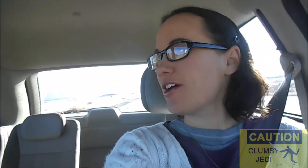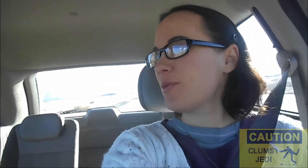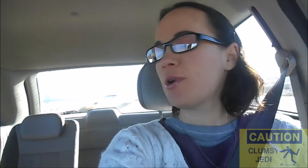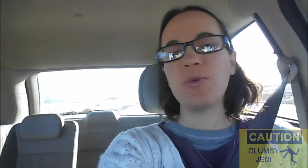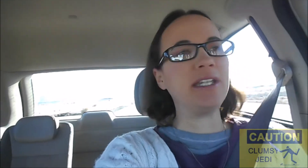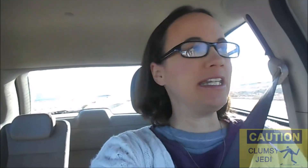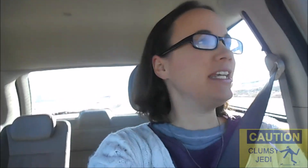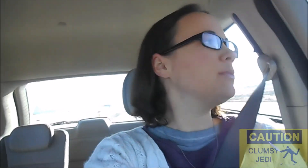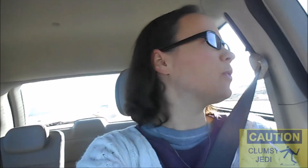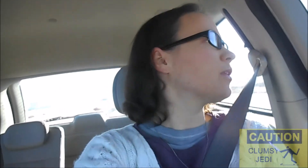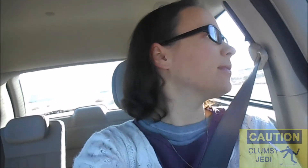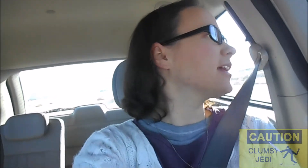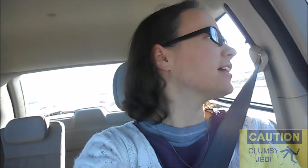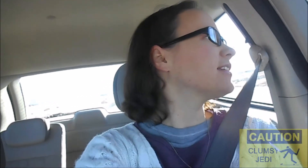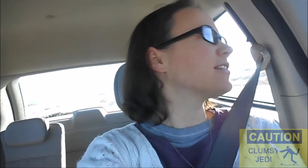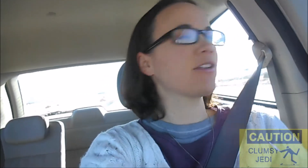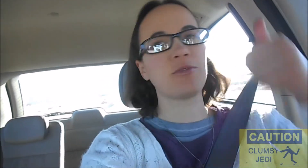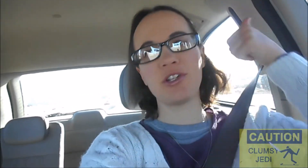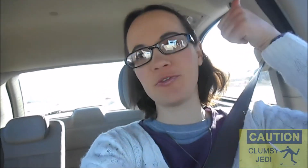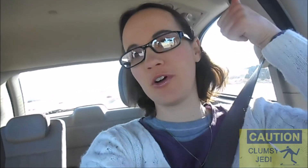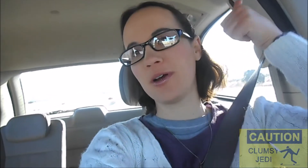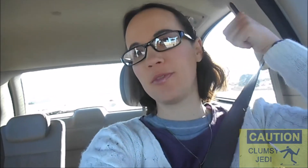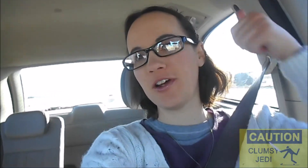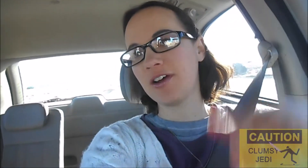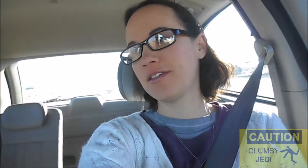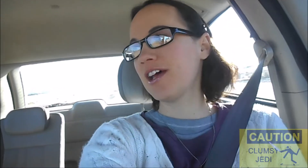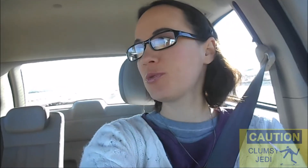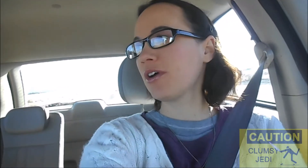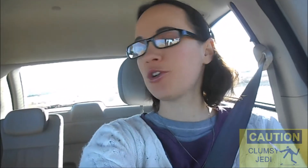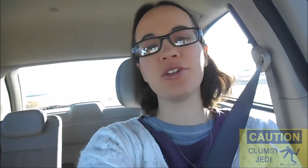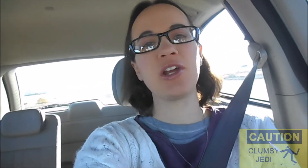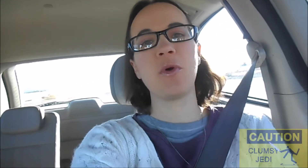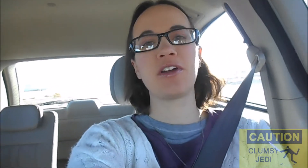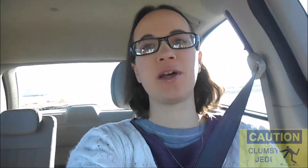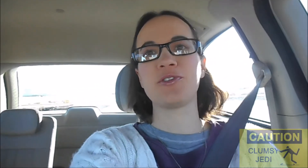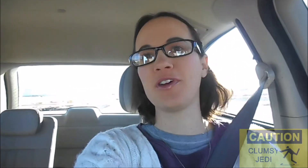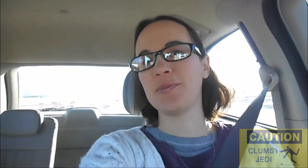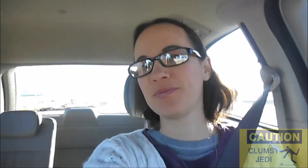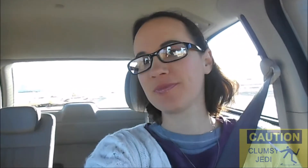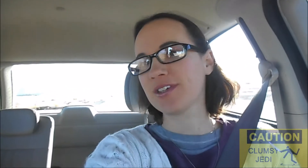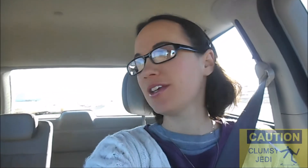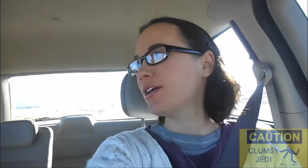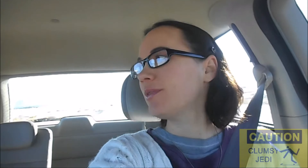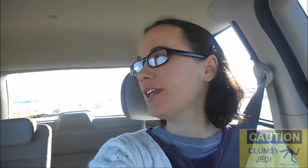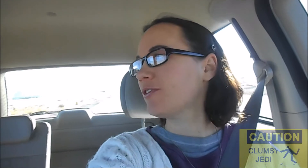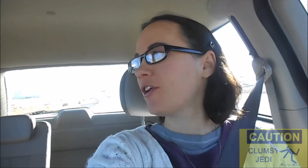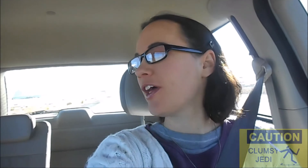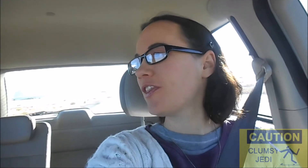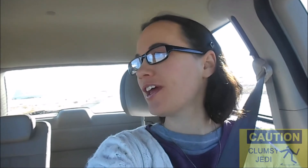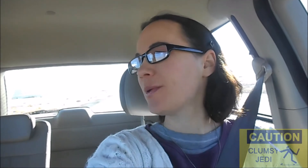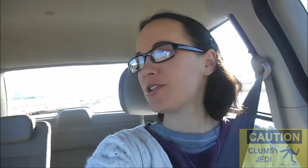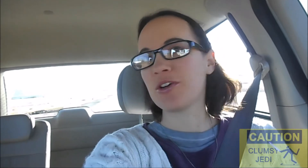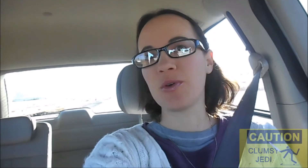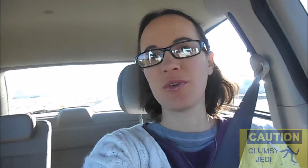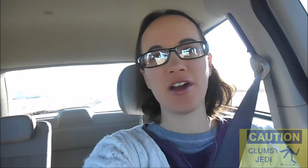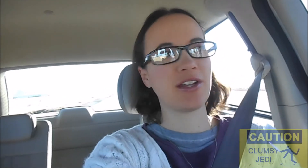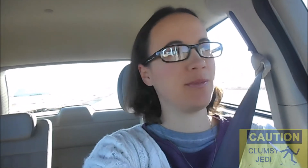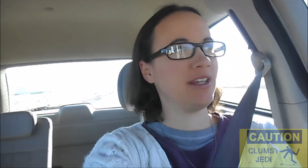out, but we need more because the reservoir up there, that's where our drinking water comes from. We need to fill that thing up so we're not going to be